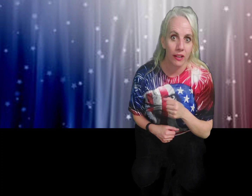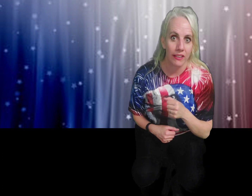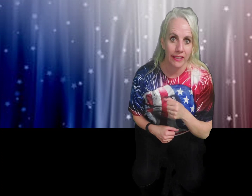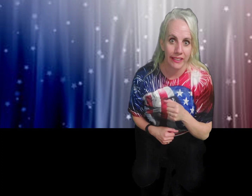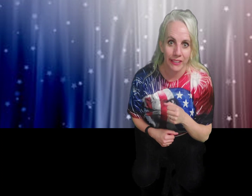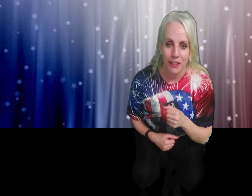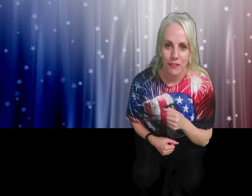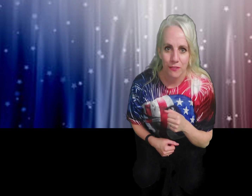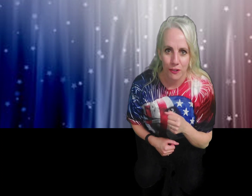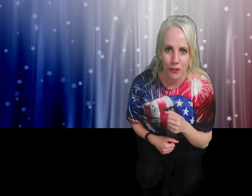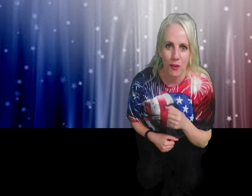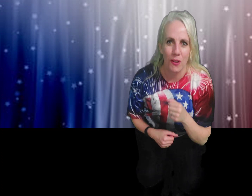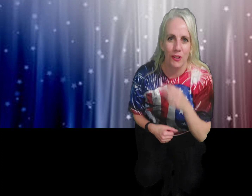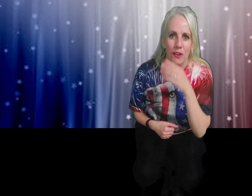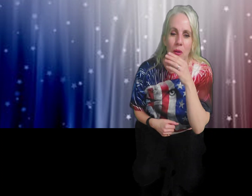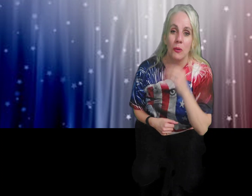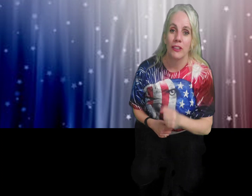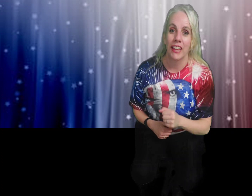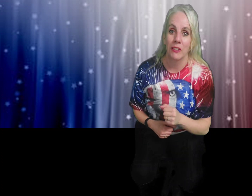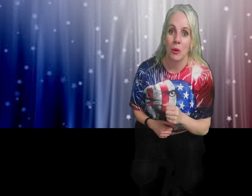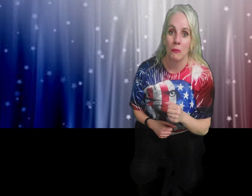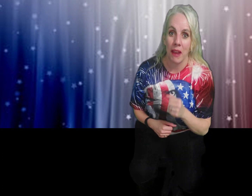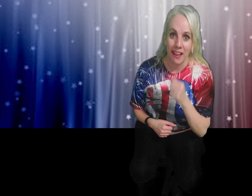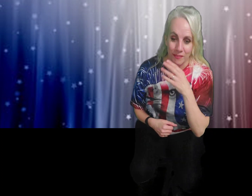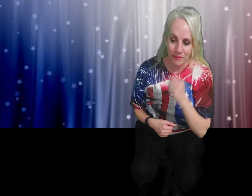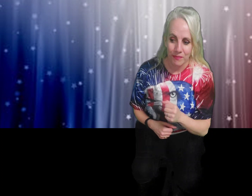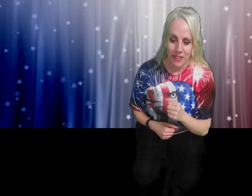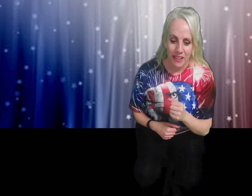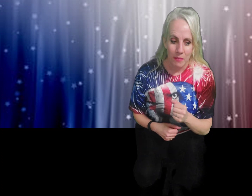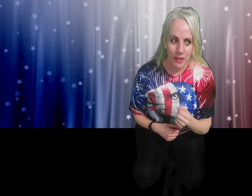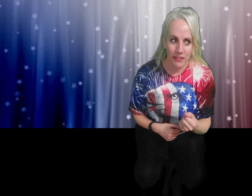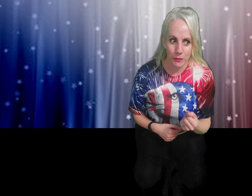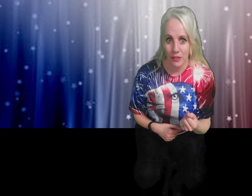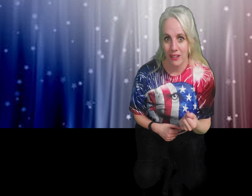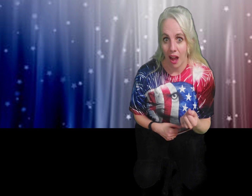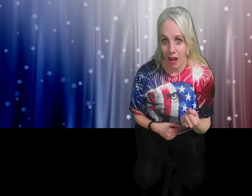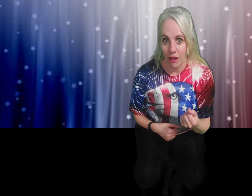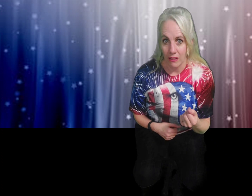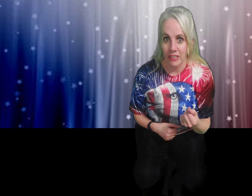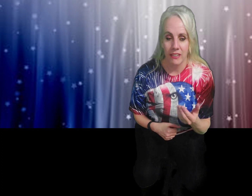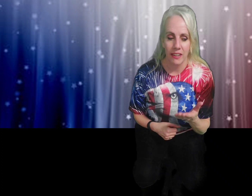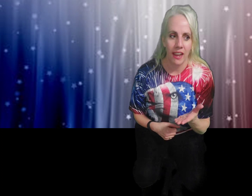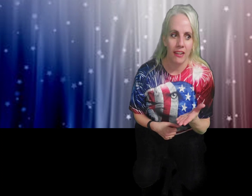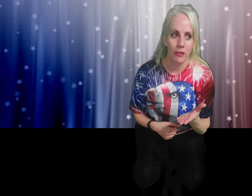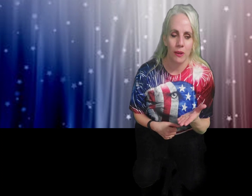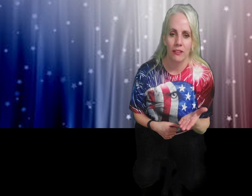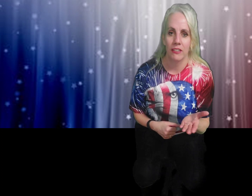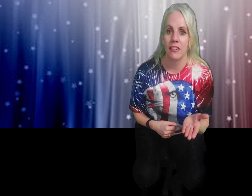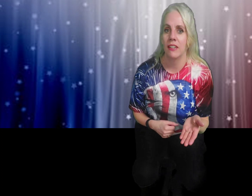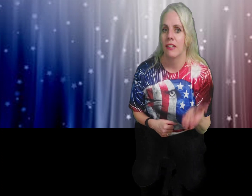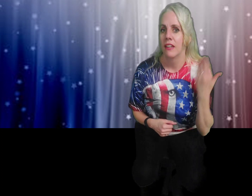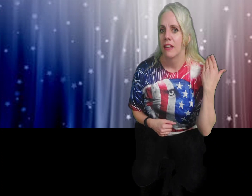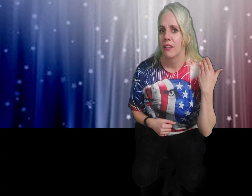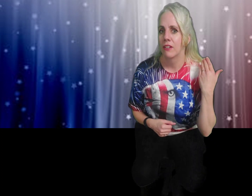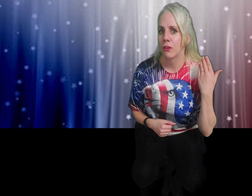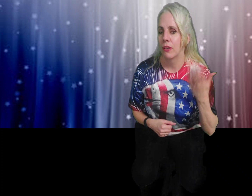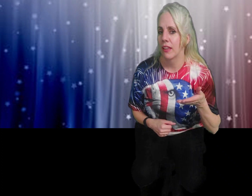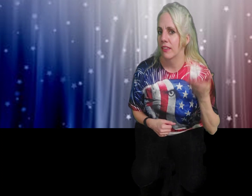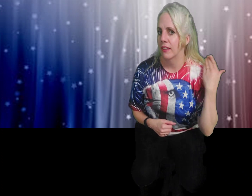to go like this for old, like an old man. That it's really old. A-U-L-D. And you're going like